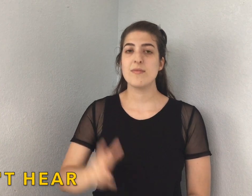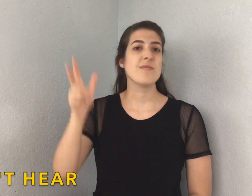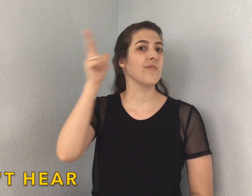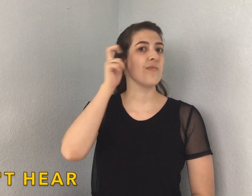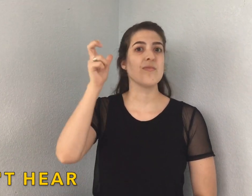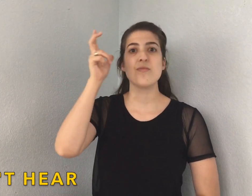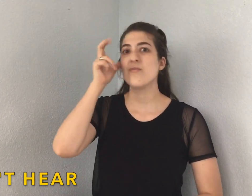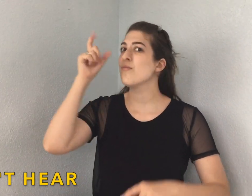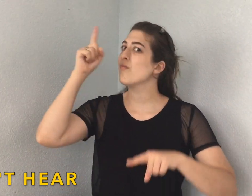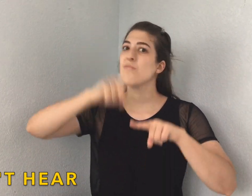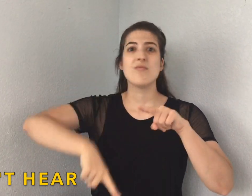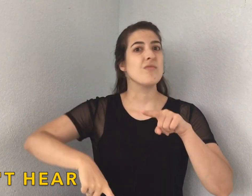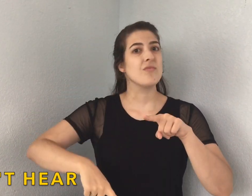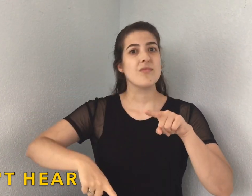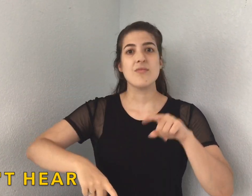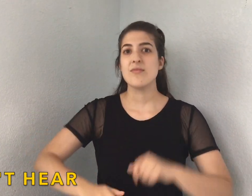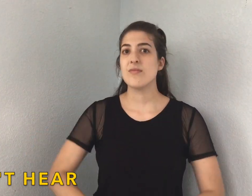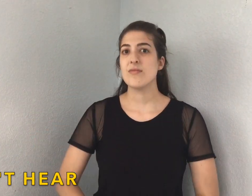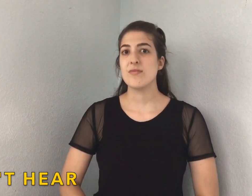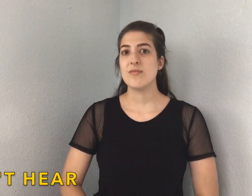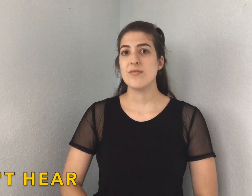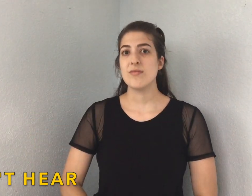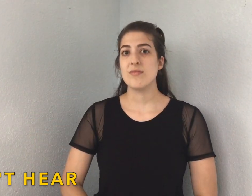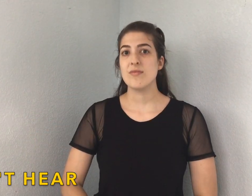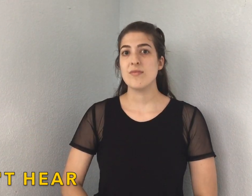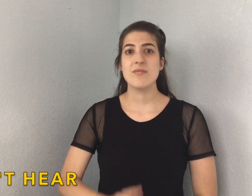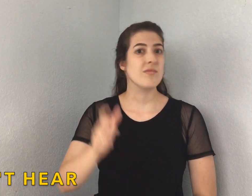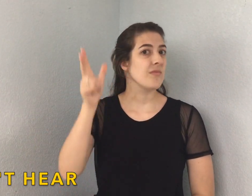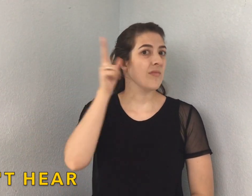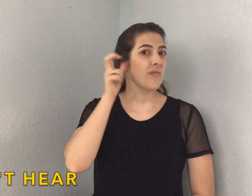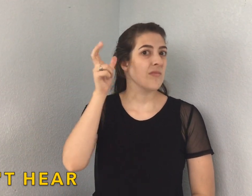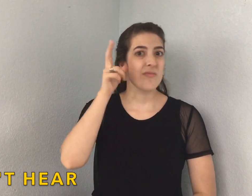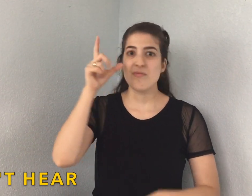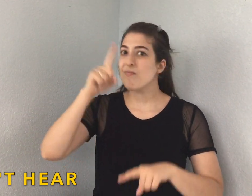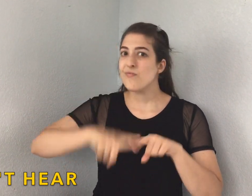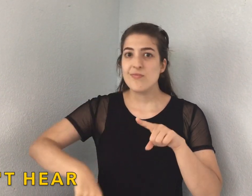Can't hear. Can't hear.